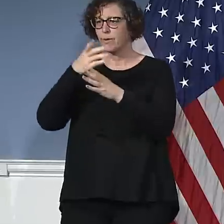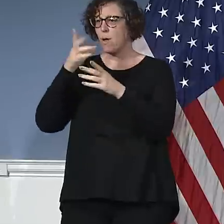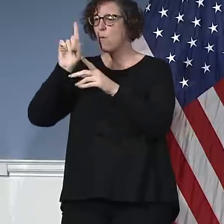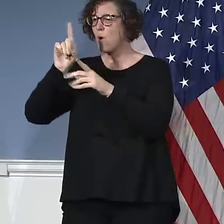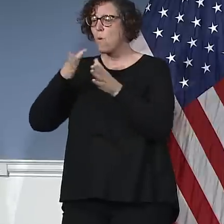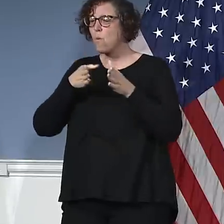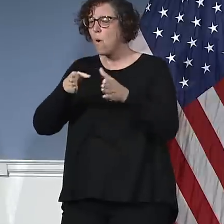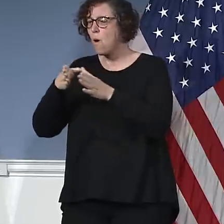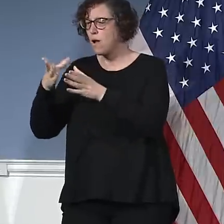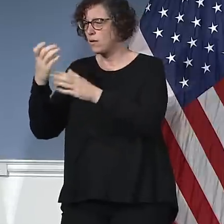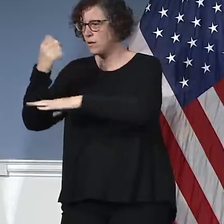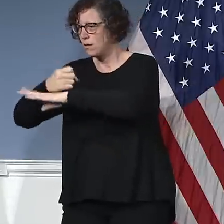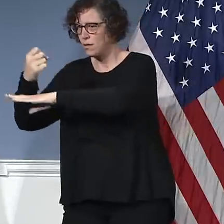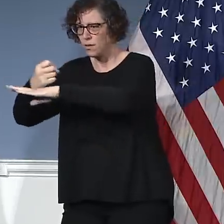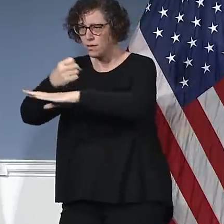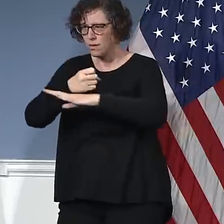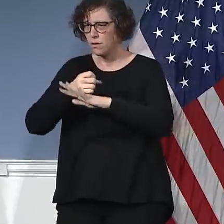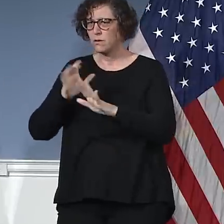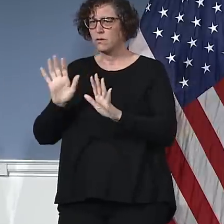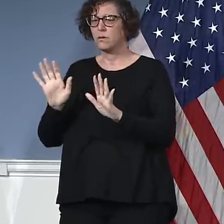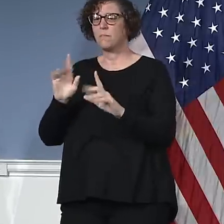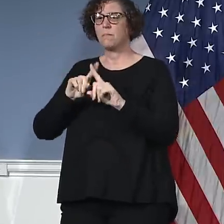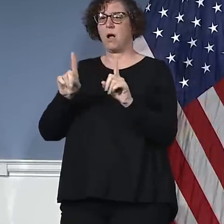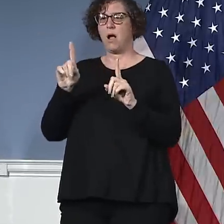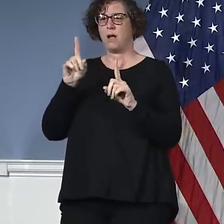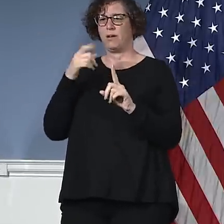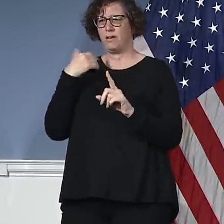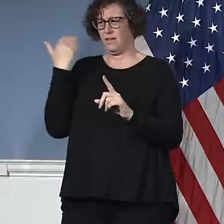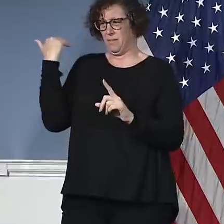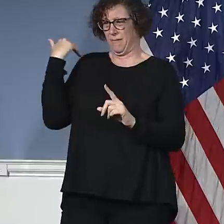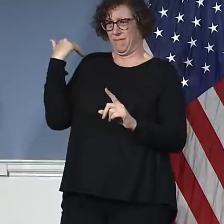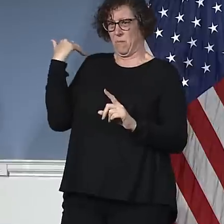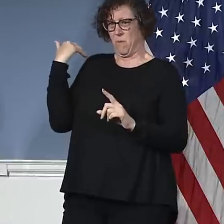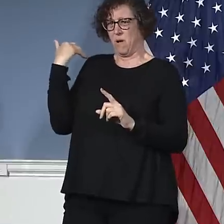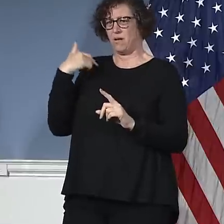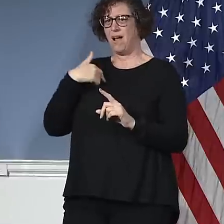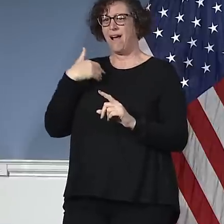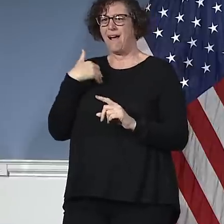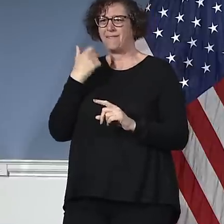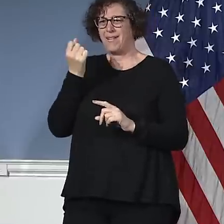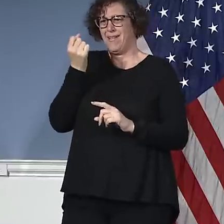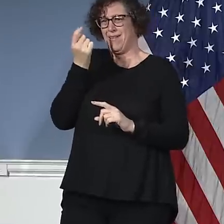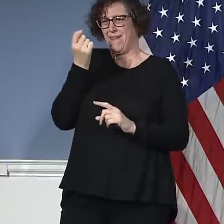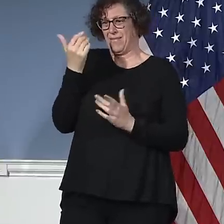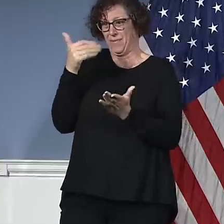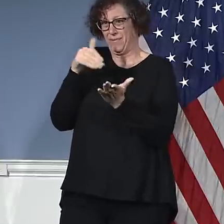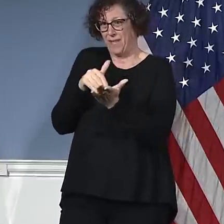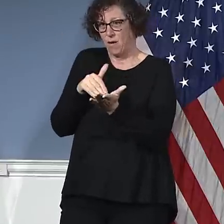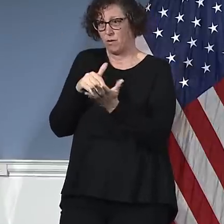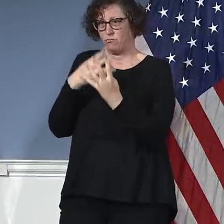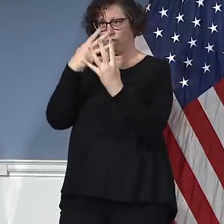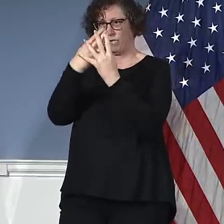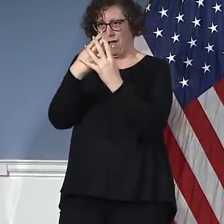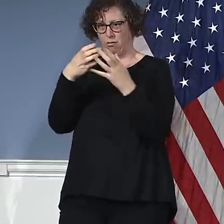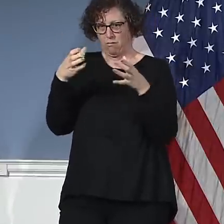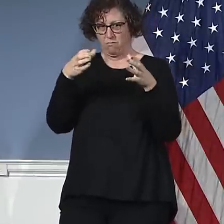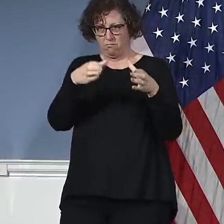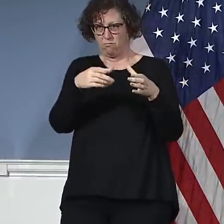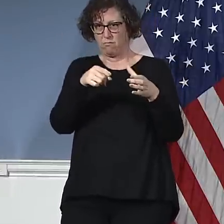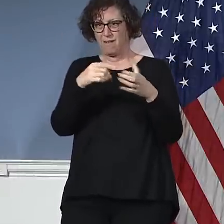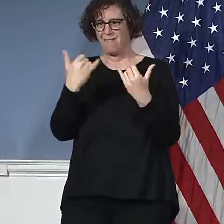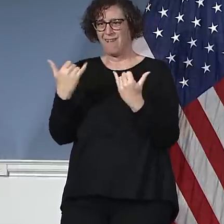,000 inmates when I took office we're now just around 5,000. So we have space and we're using the space we have